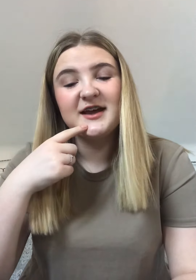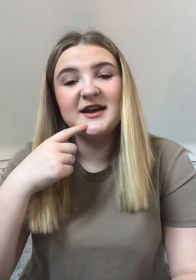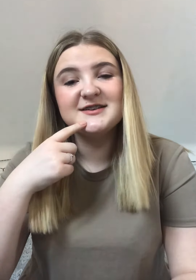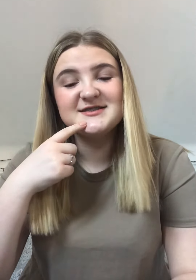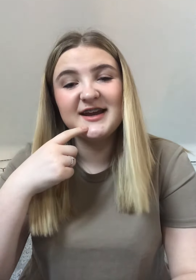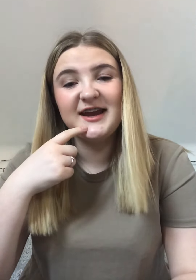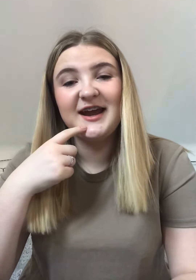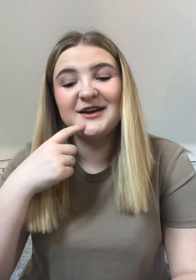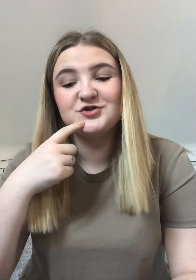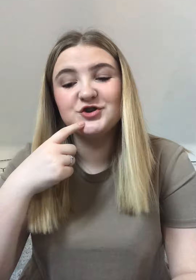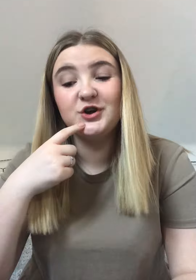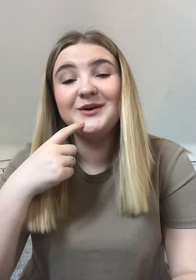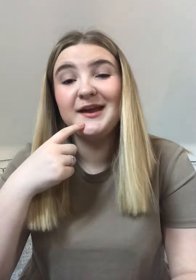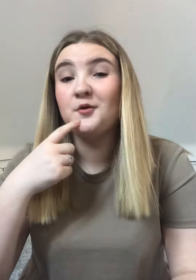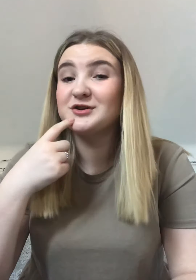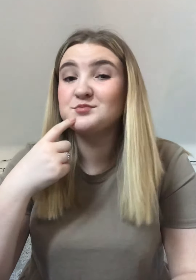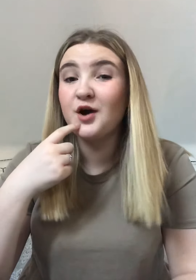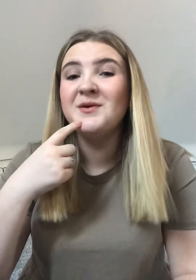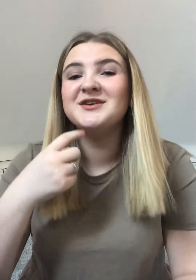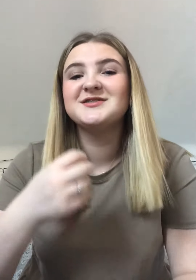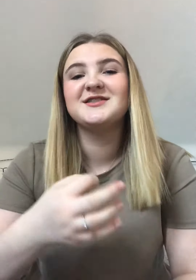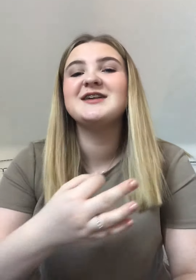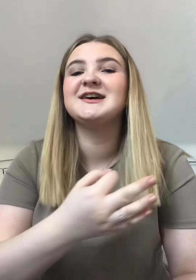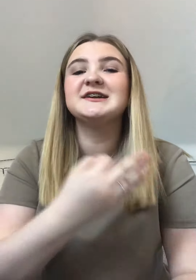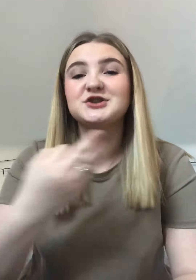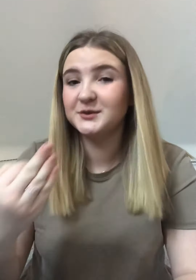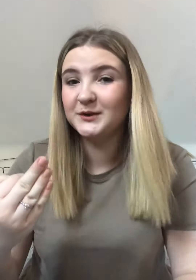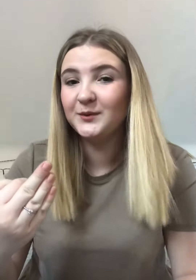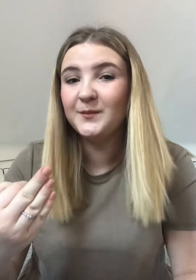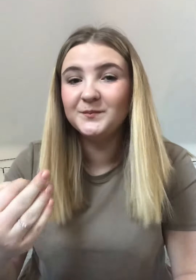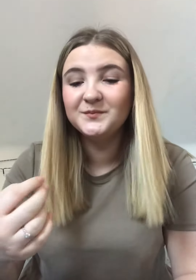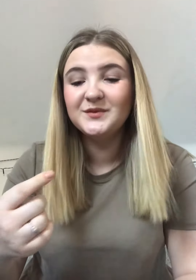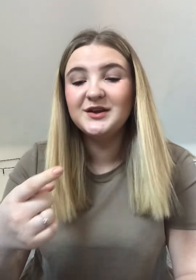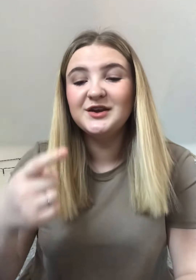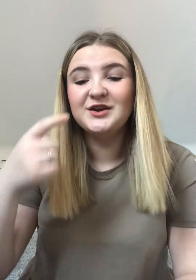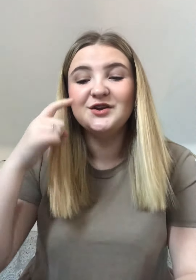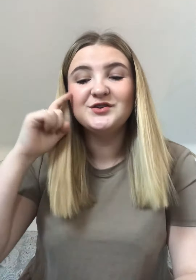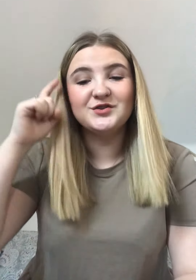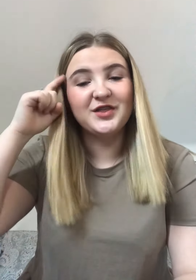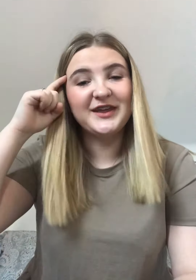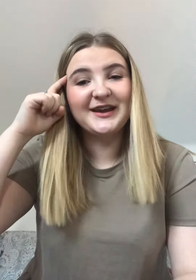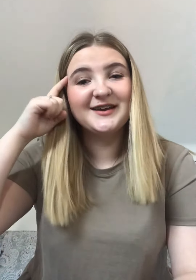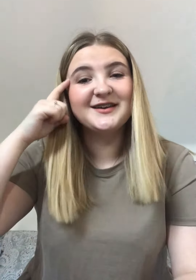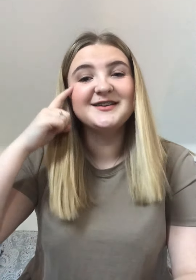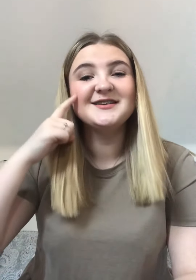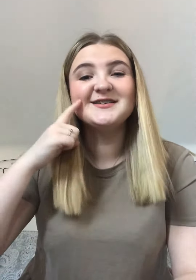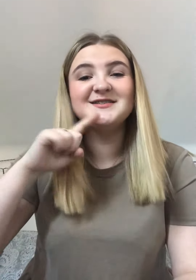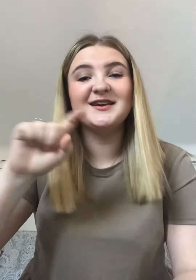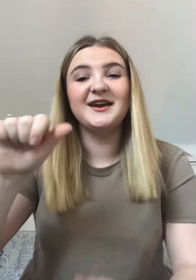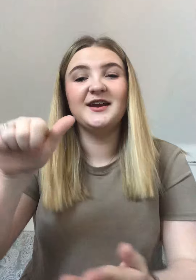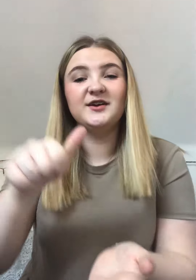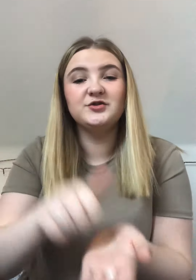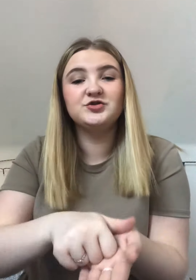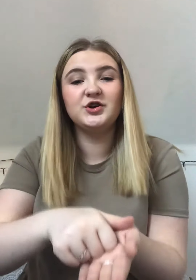say and true equals promise that type a triple one so think say true